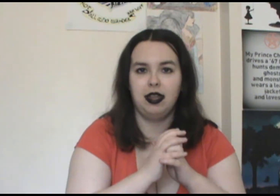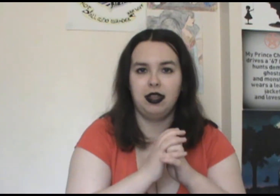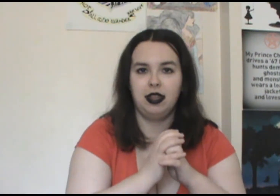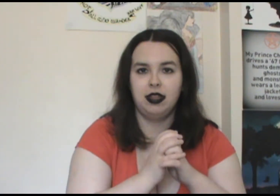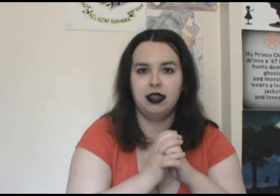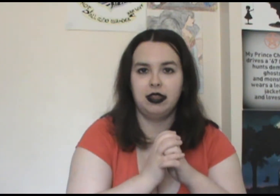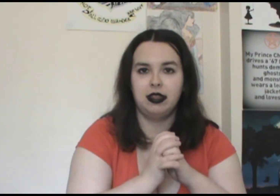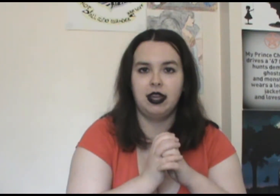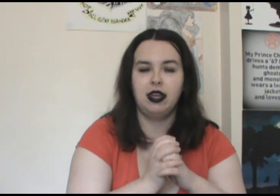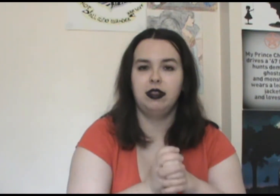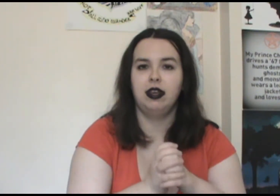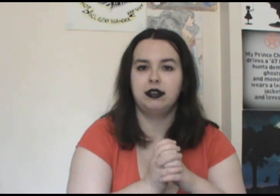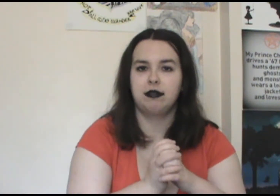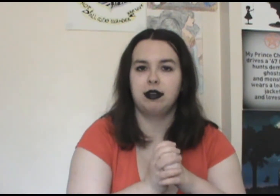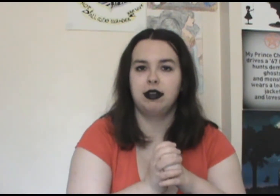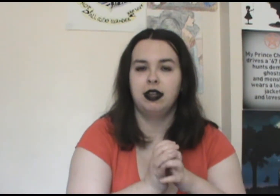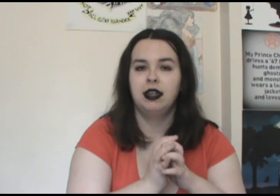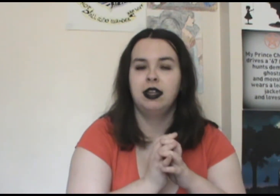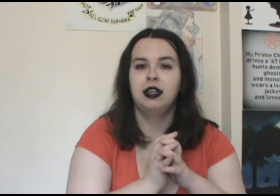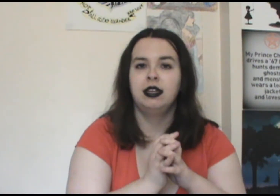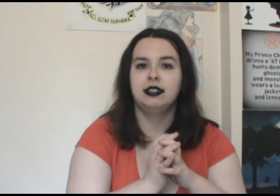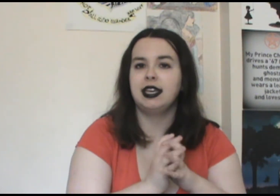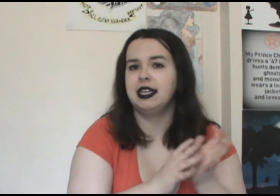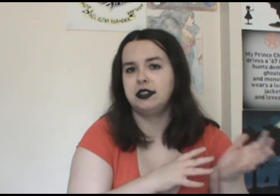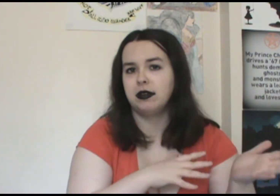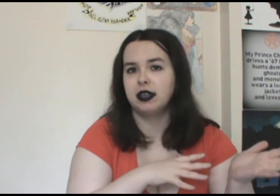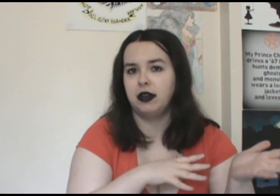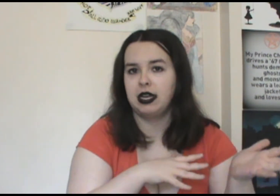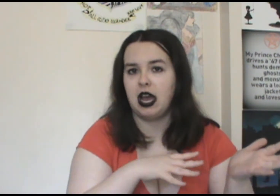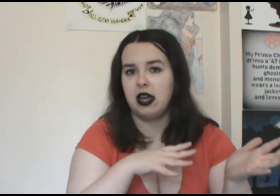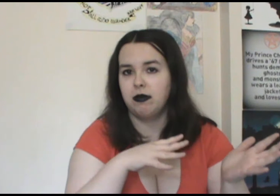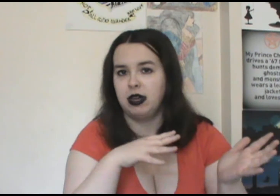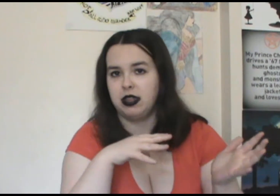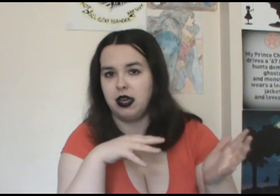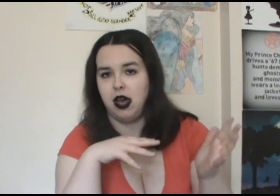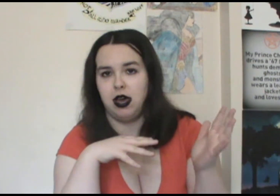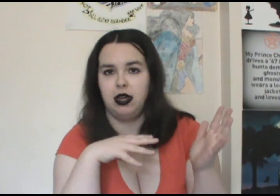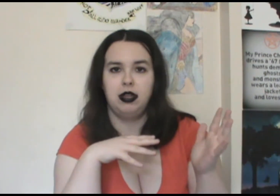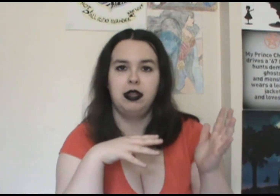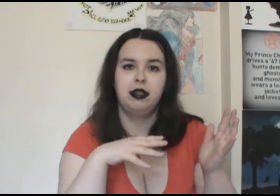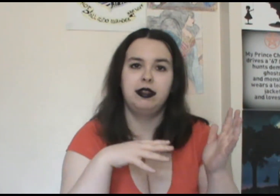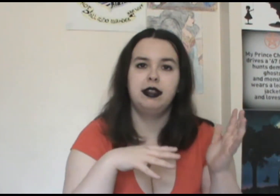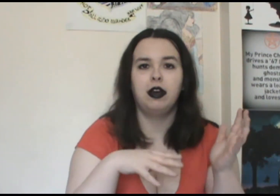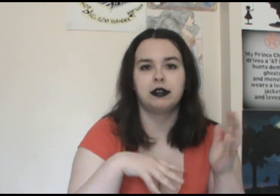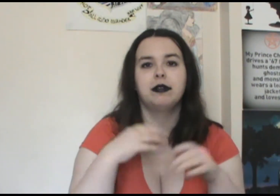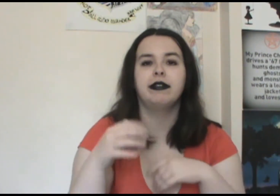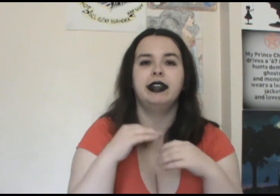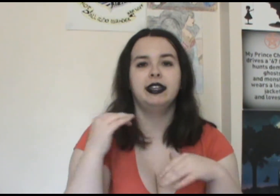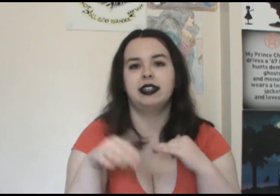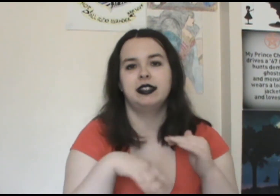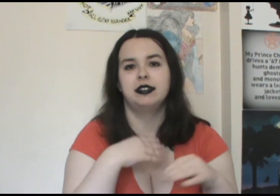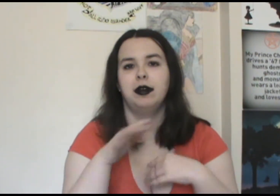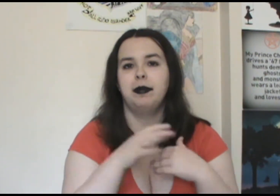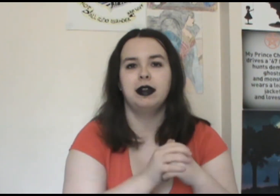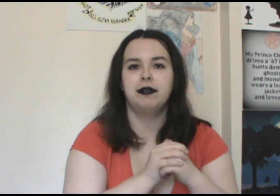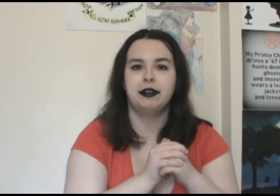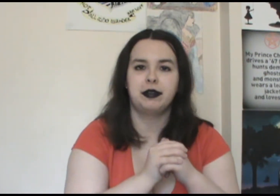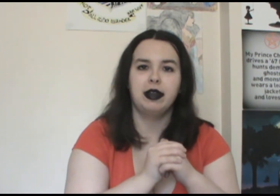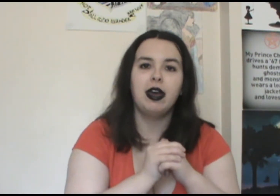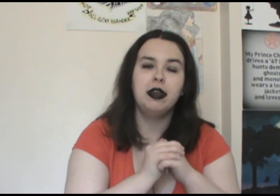And then the sort of side story going on with also revealing like the slow burn of what's going on